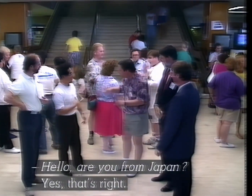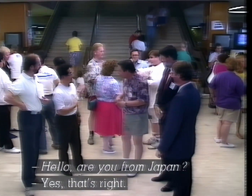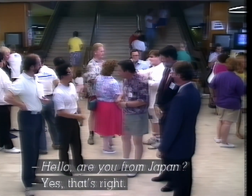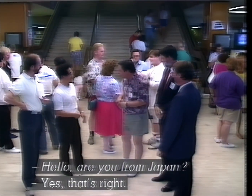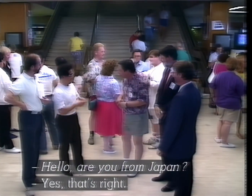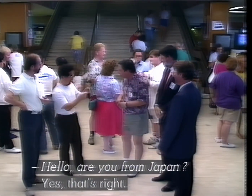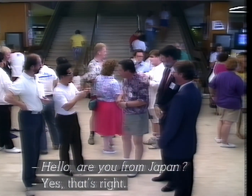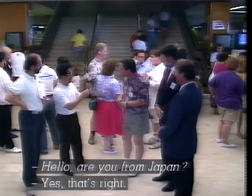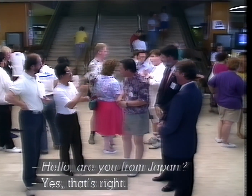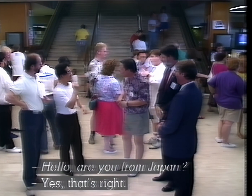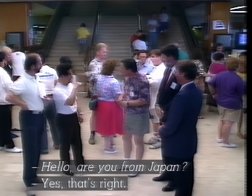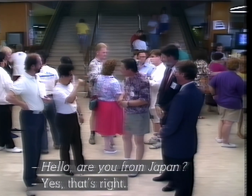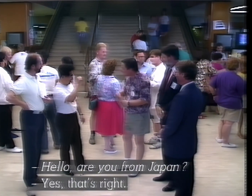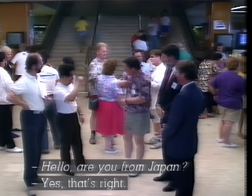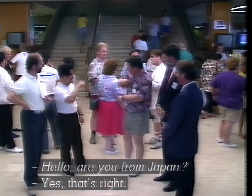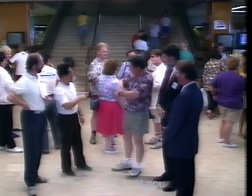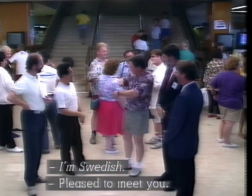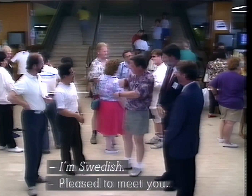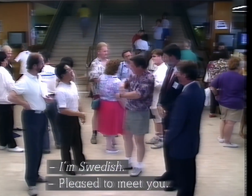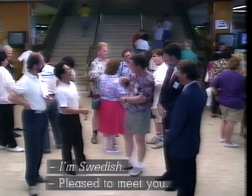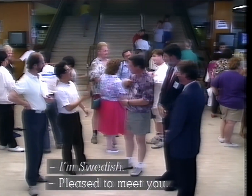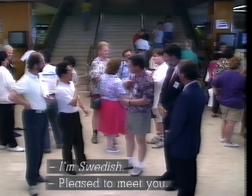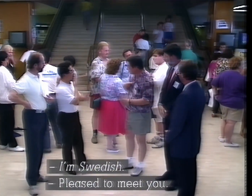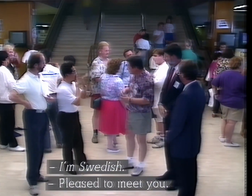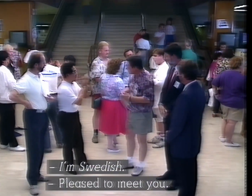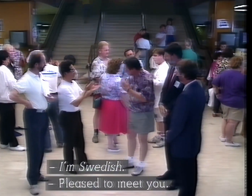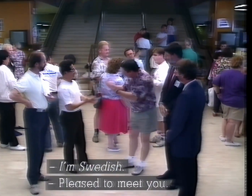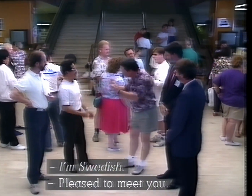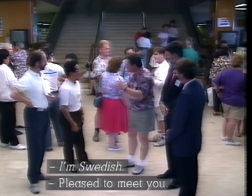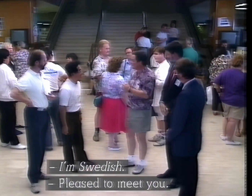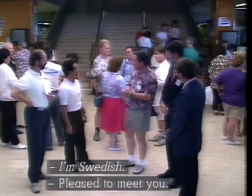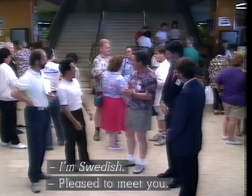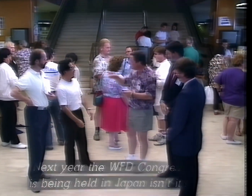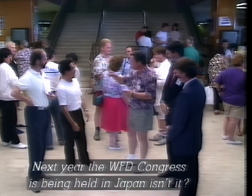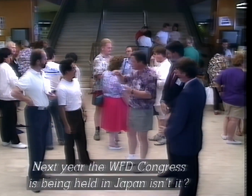Hello, you're from Japan, aren't you? Yes, that's right. Well, I'm Swedish. Hello, pleased to meet you.